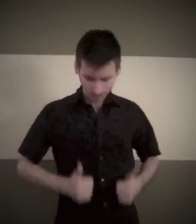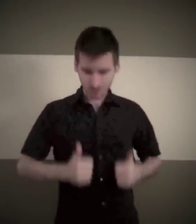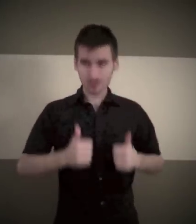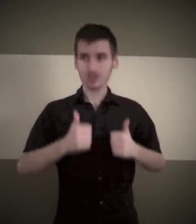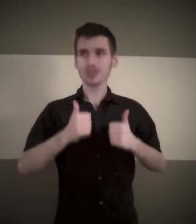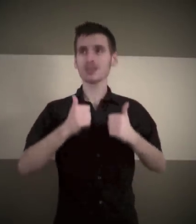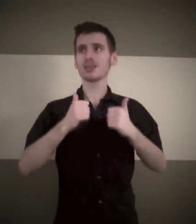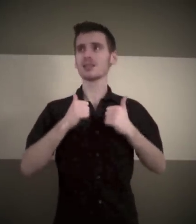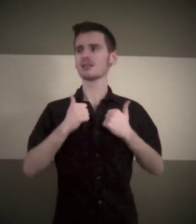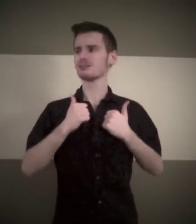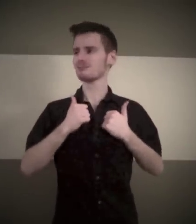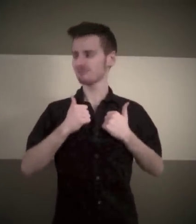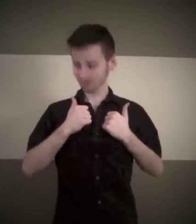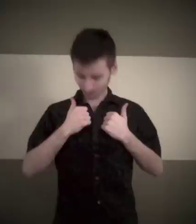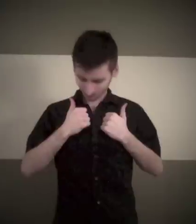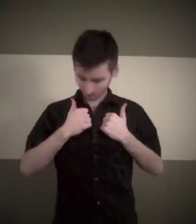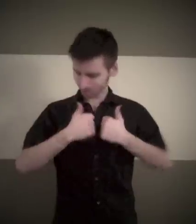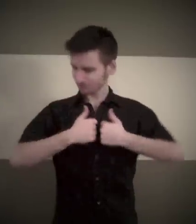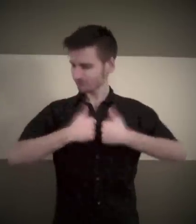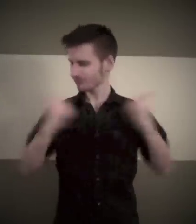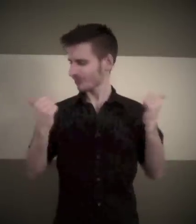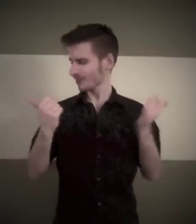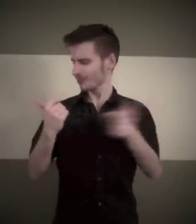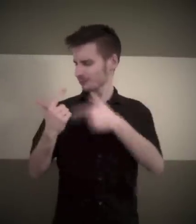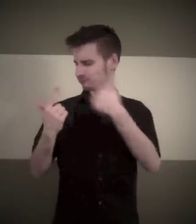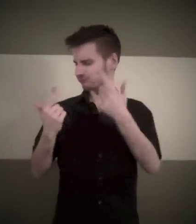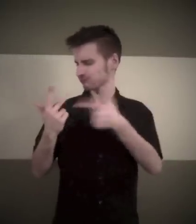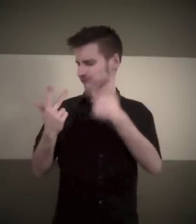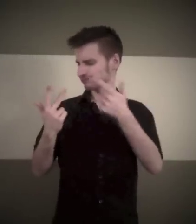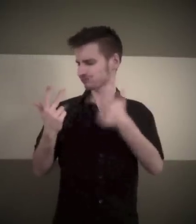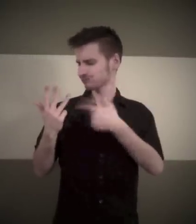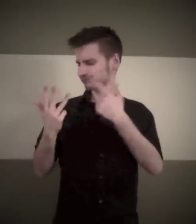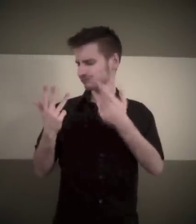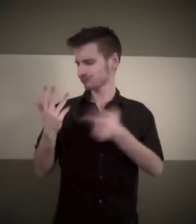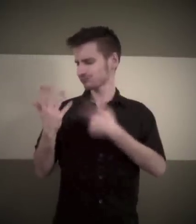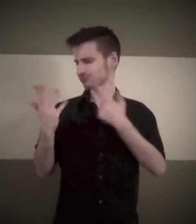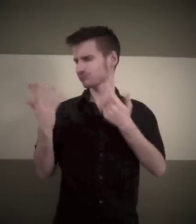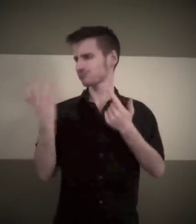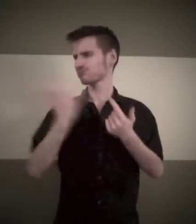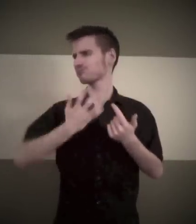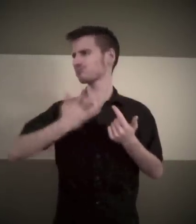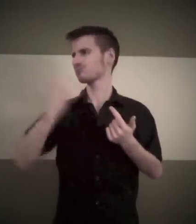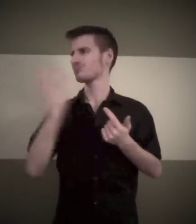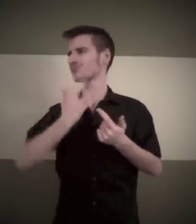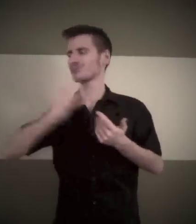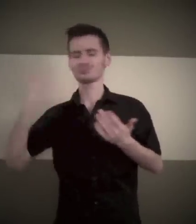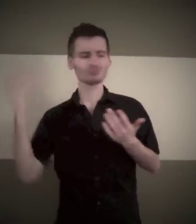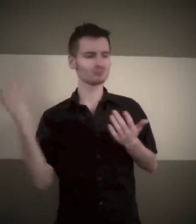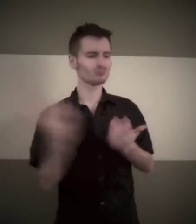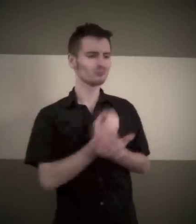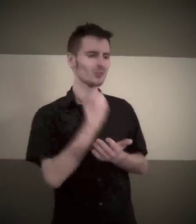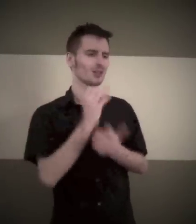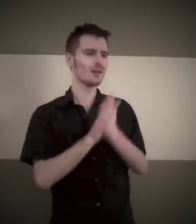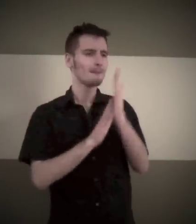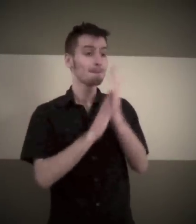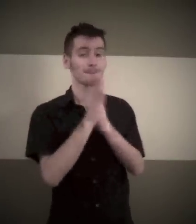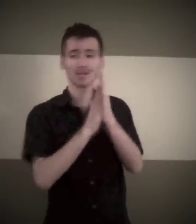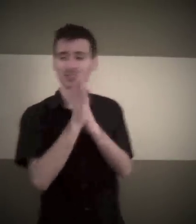I, I did it all Oh, I owned